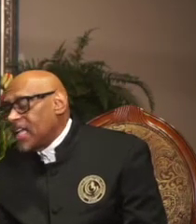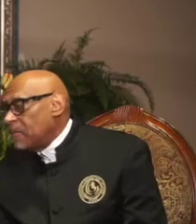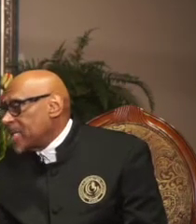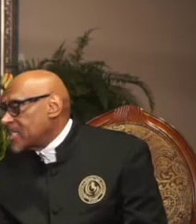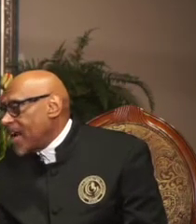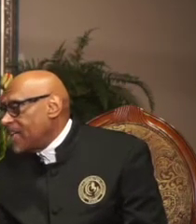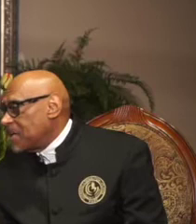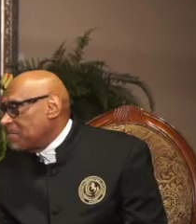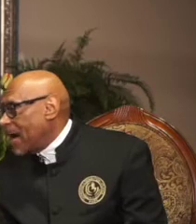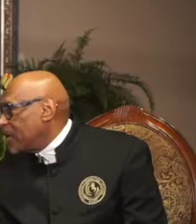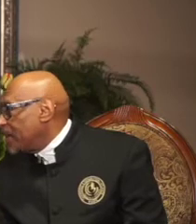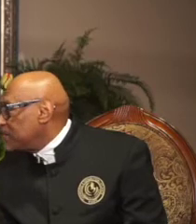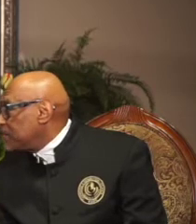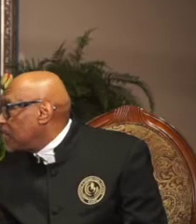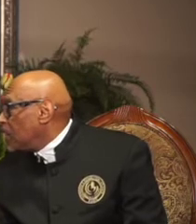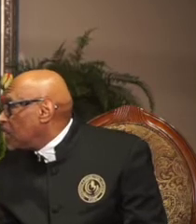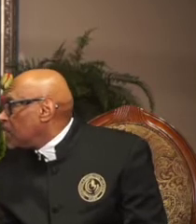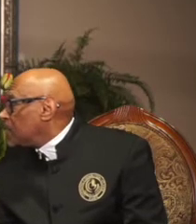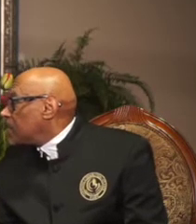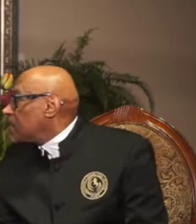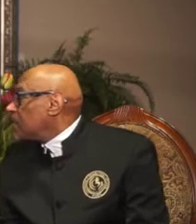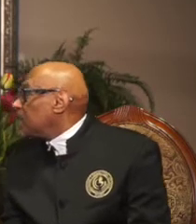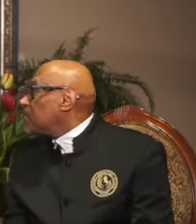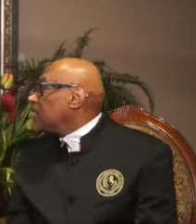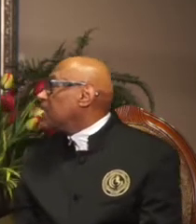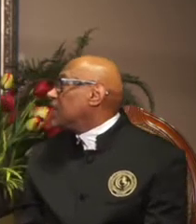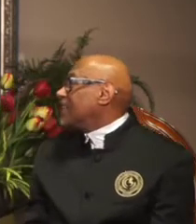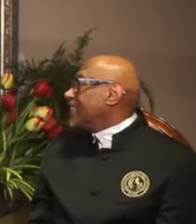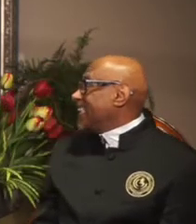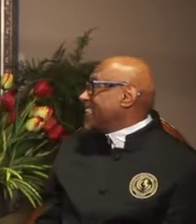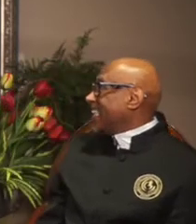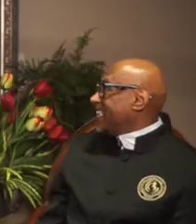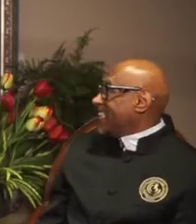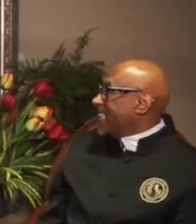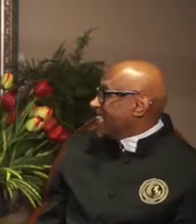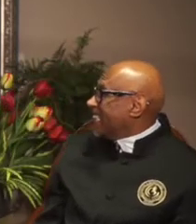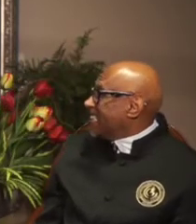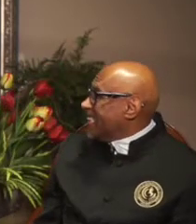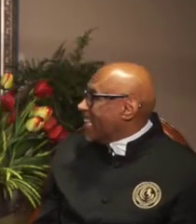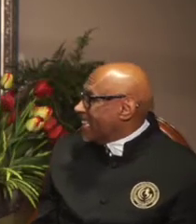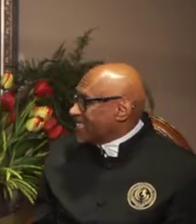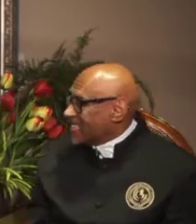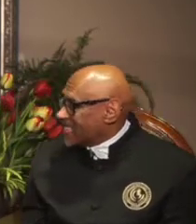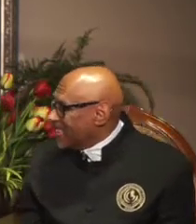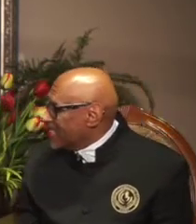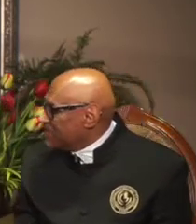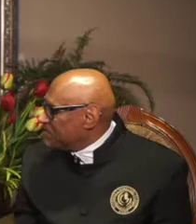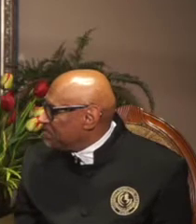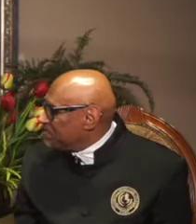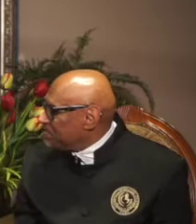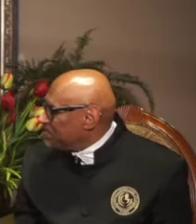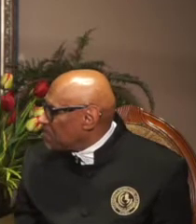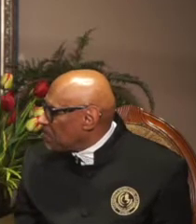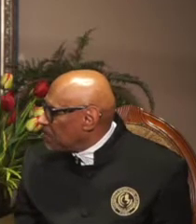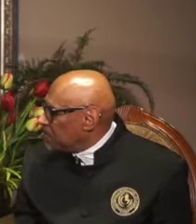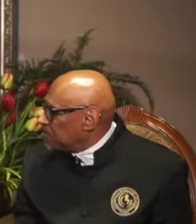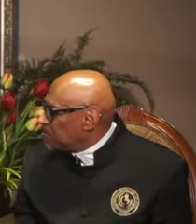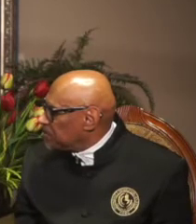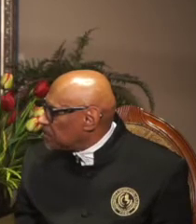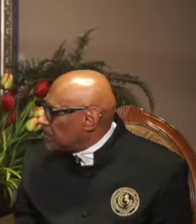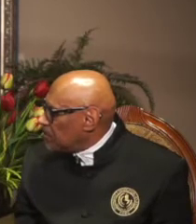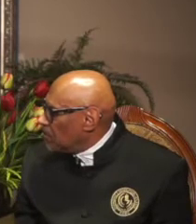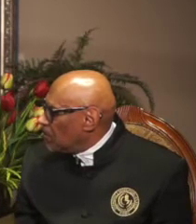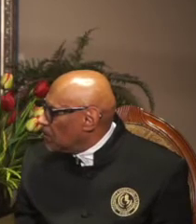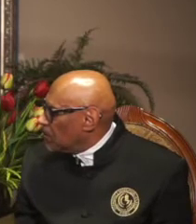and I'm excited about it. Yes, we're making major moves. That's what the young people say. Yes. And I'm telling you, it is indeed